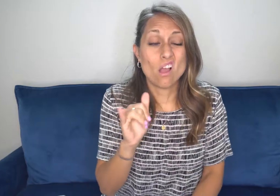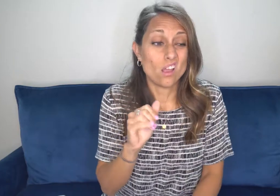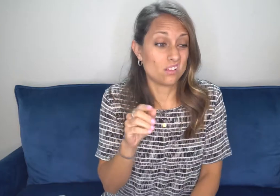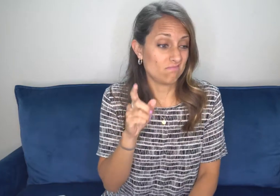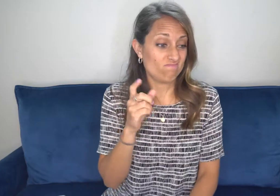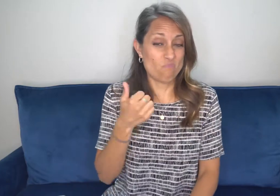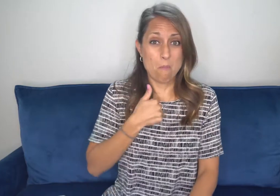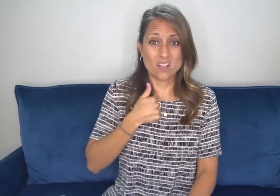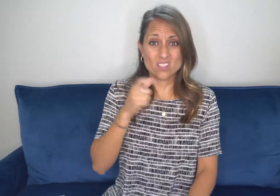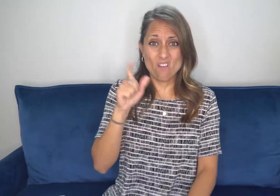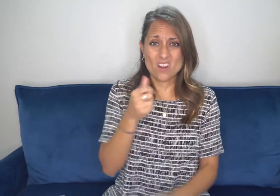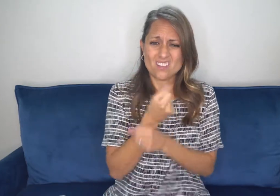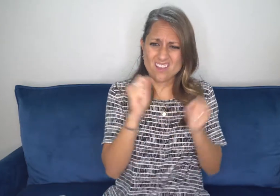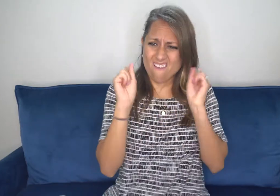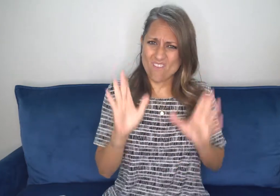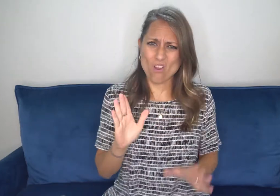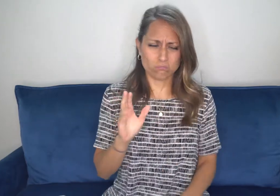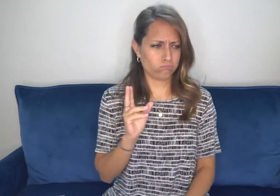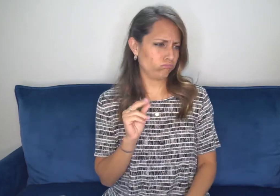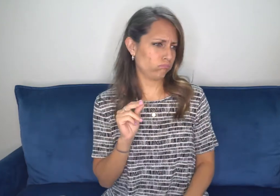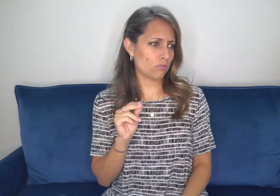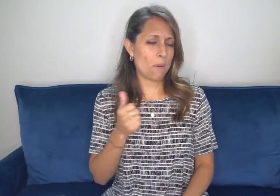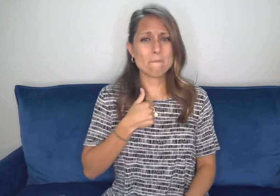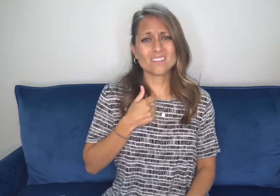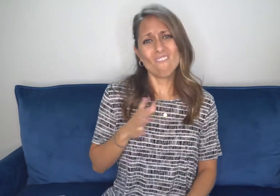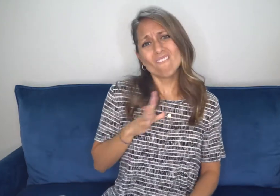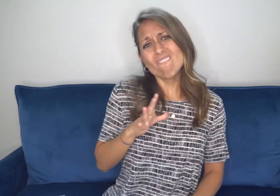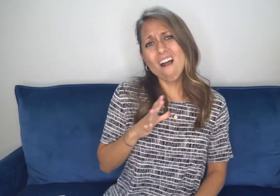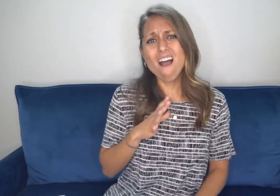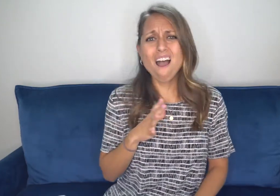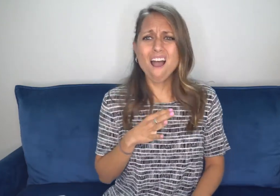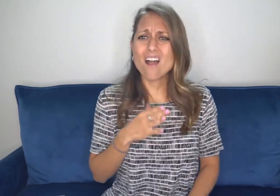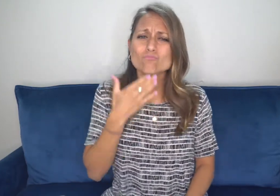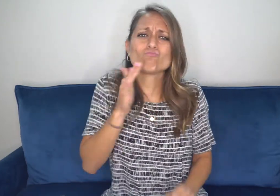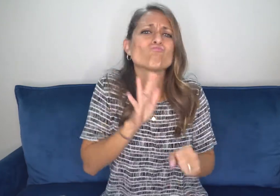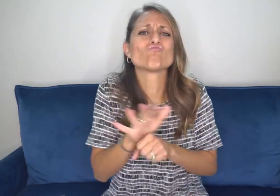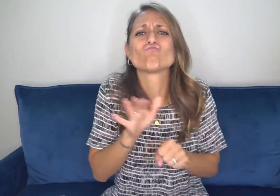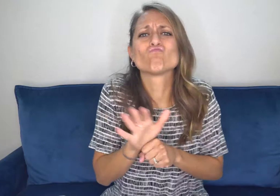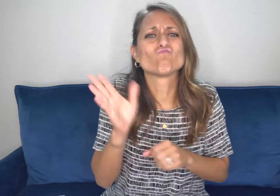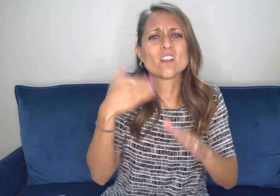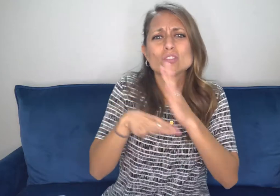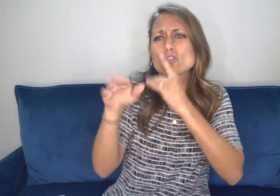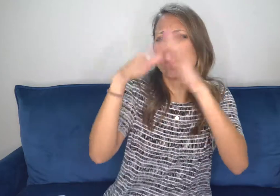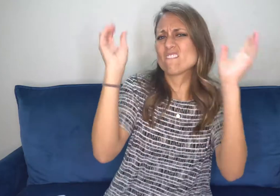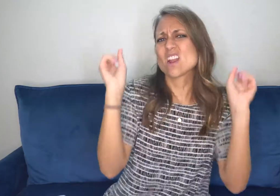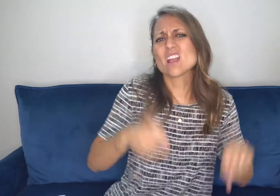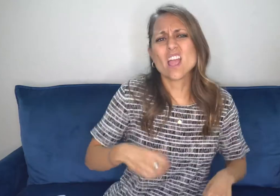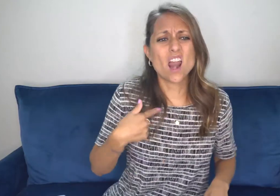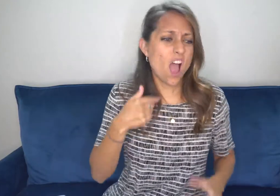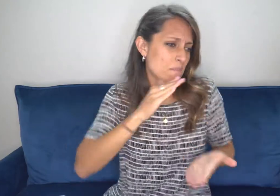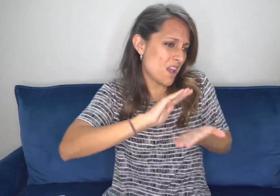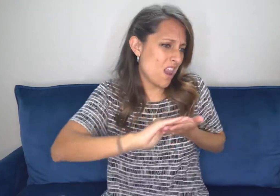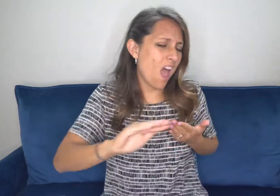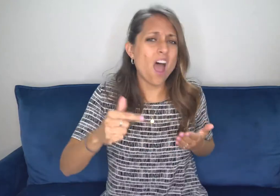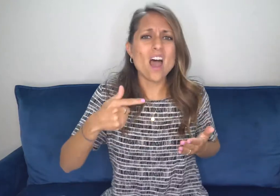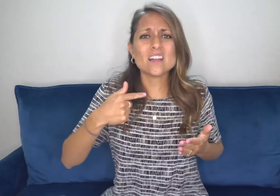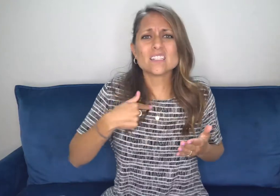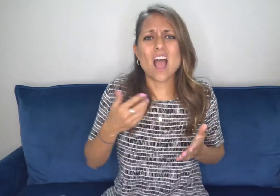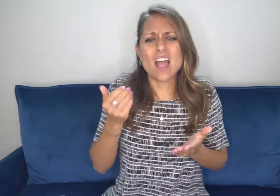you know, they feel like they don't need a savior. They feel like they're okay where they are. They're good enough. They also